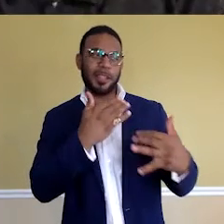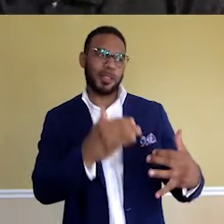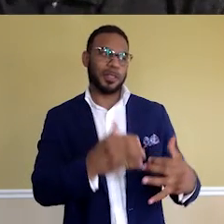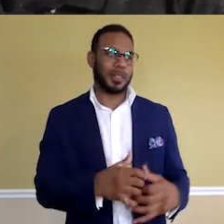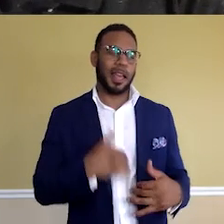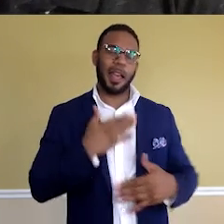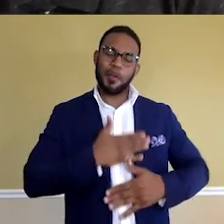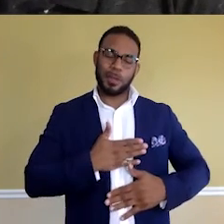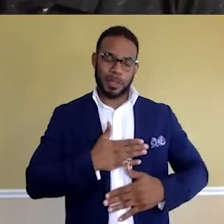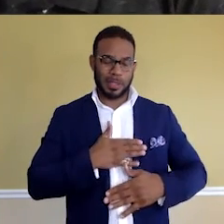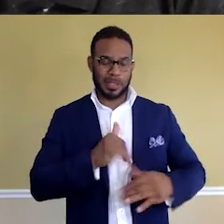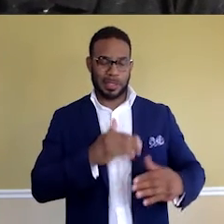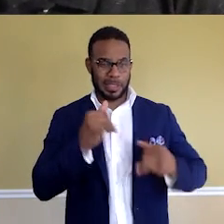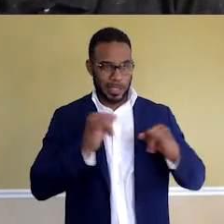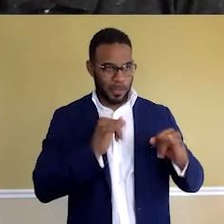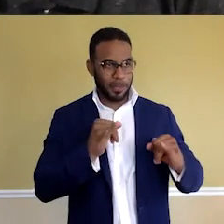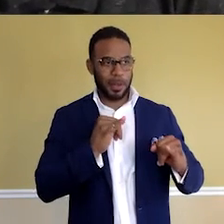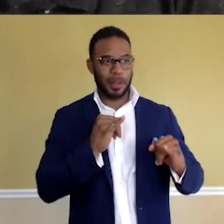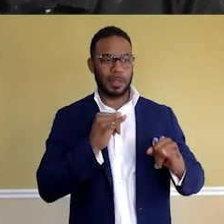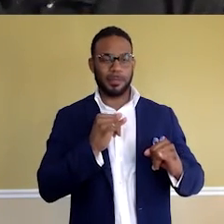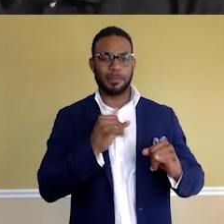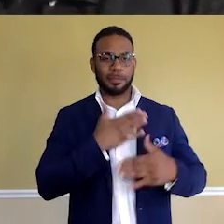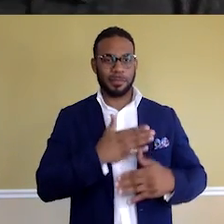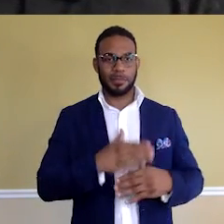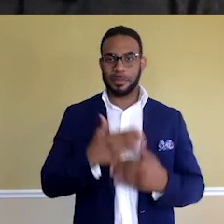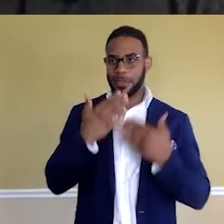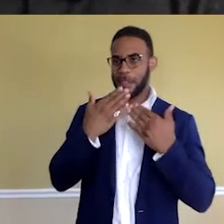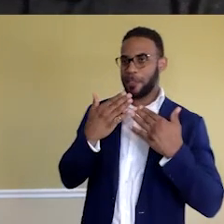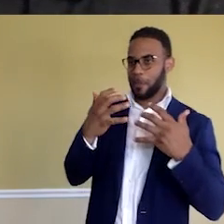I appreciated this and I enjoyed every second. Thank you. Likewise.